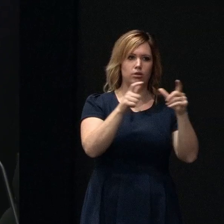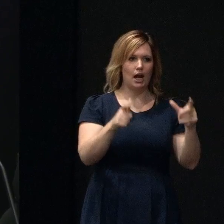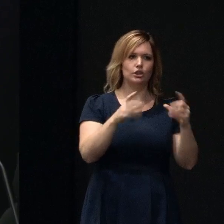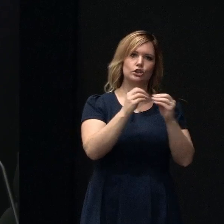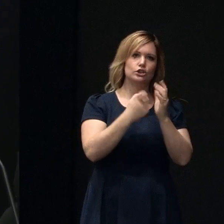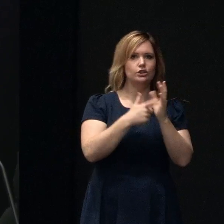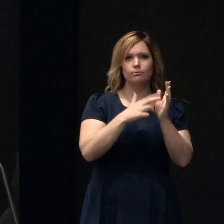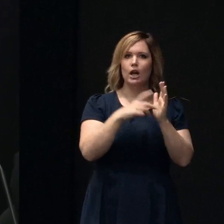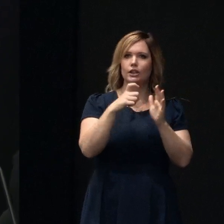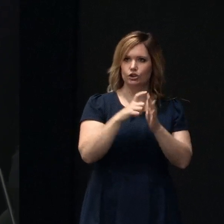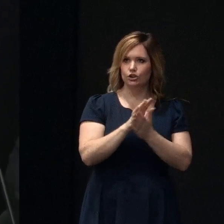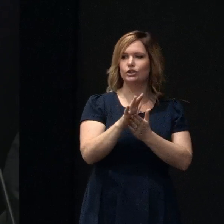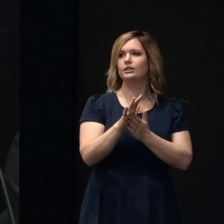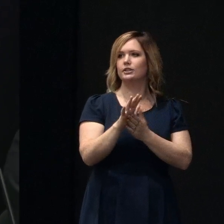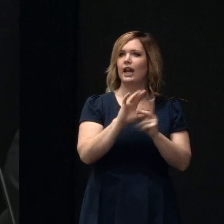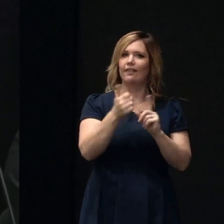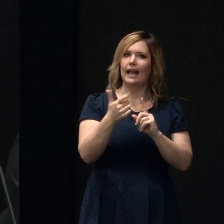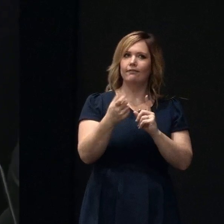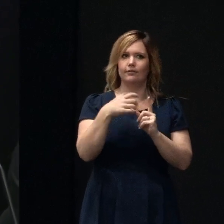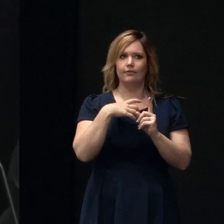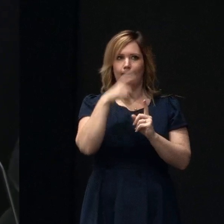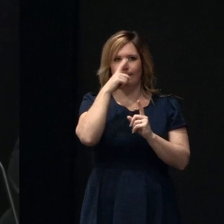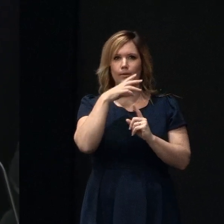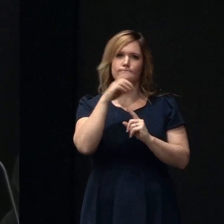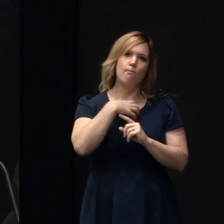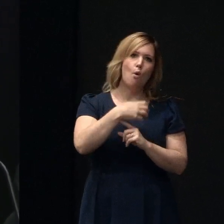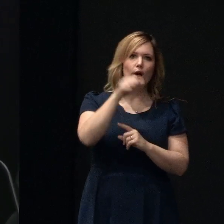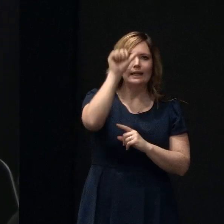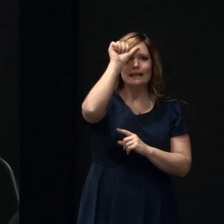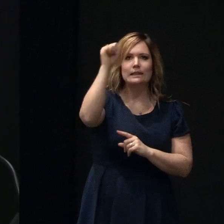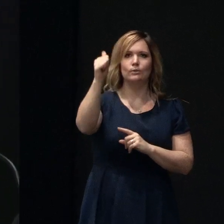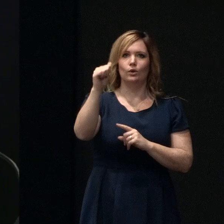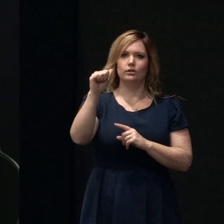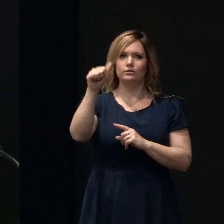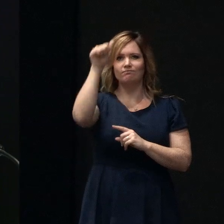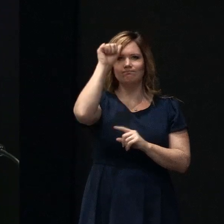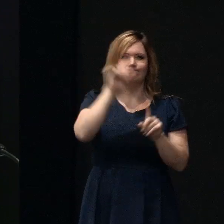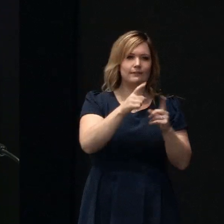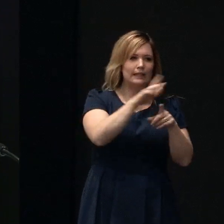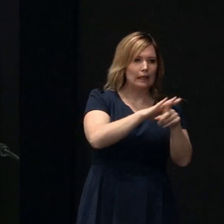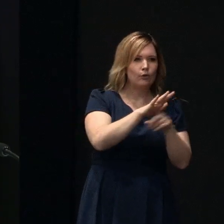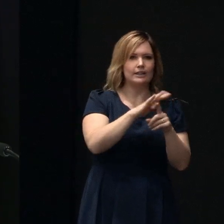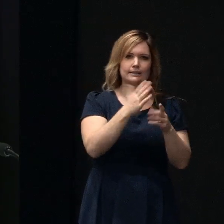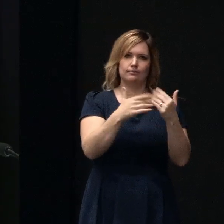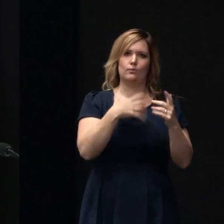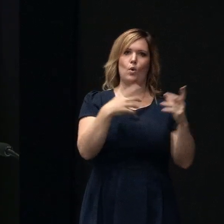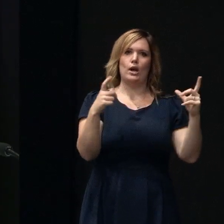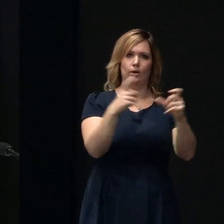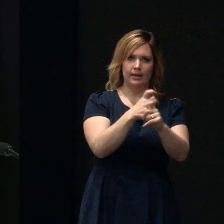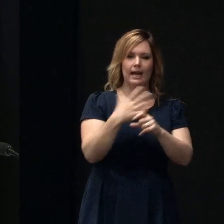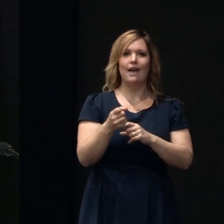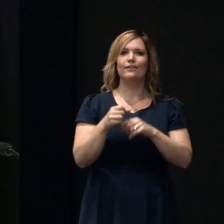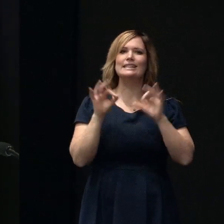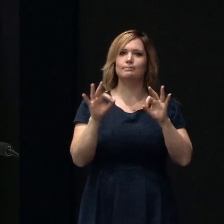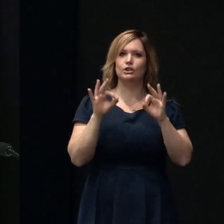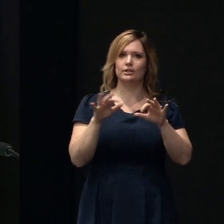when it starts to escalate into some complexity because we understand that there is quite a bit of complexity for different people, we have a specialist earthquake support